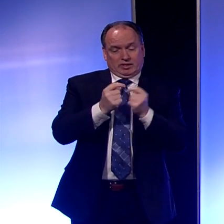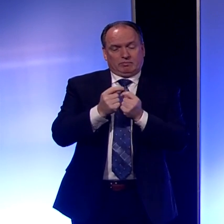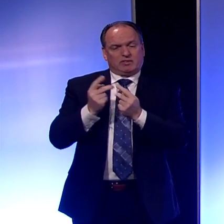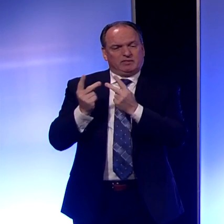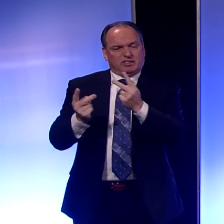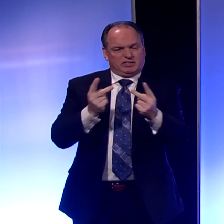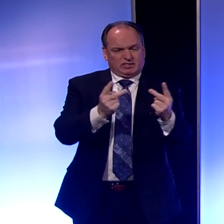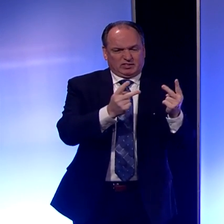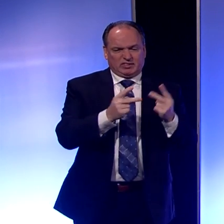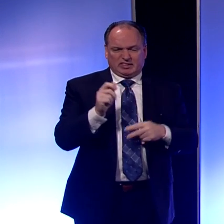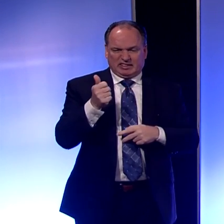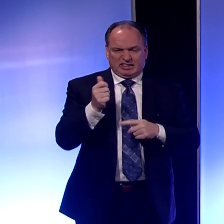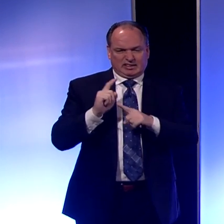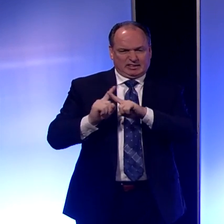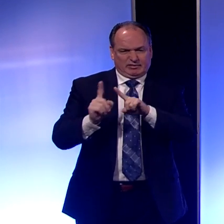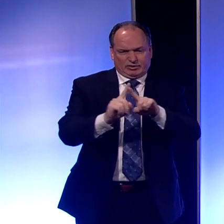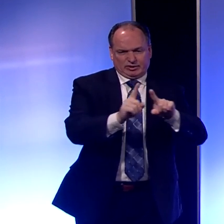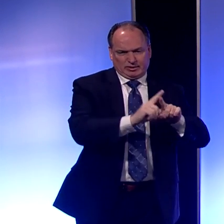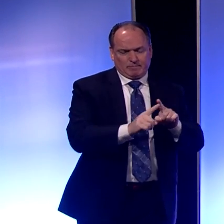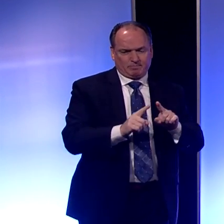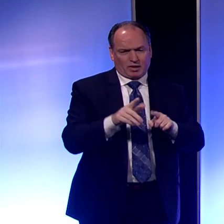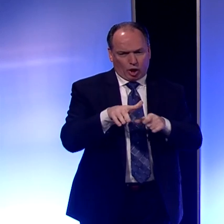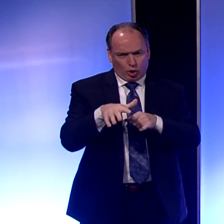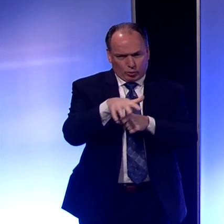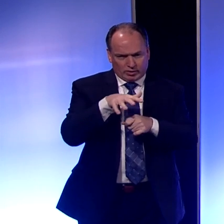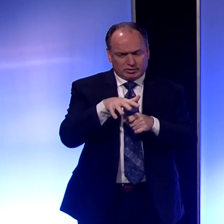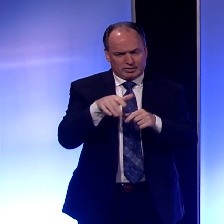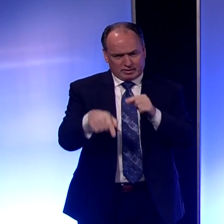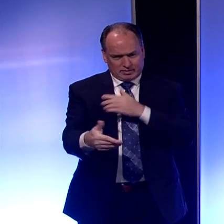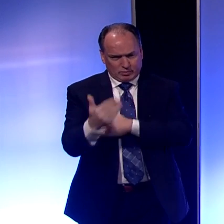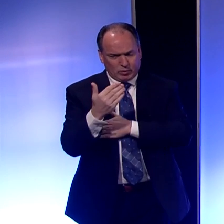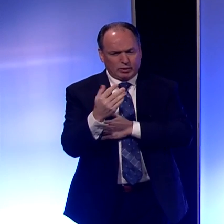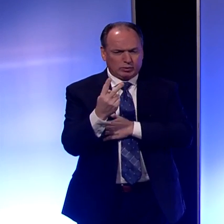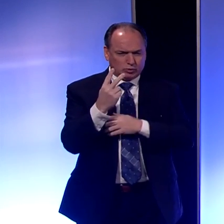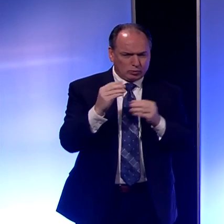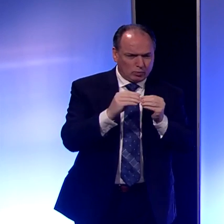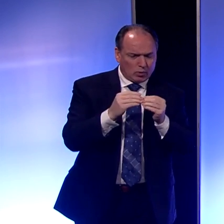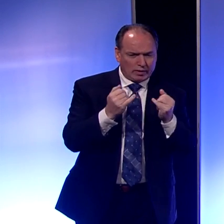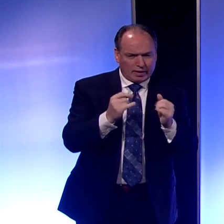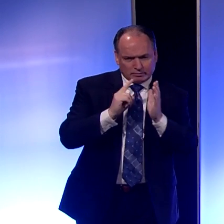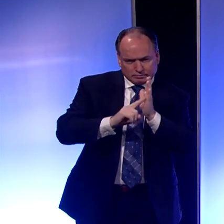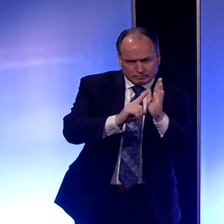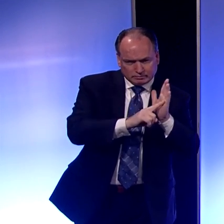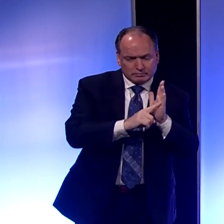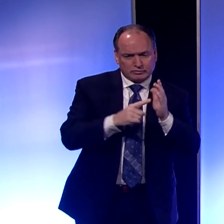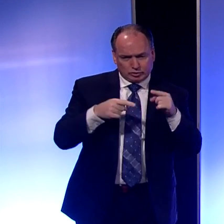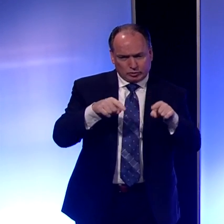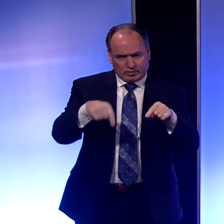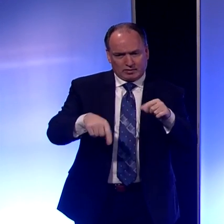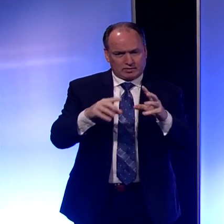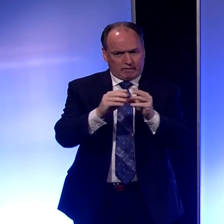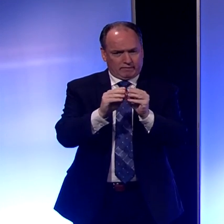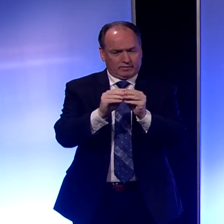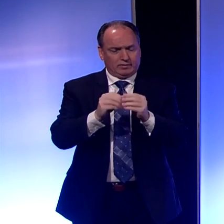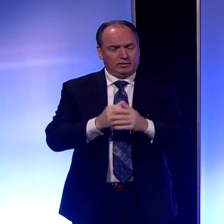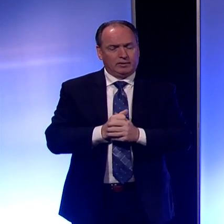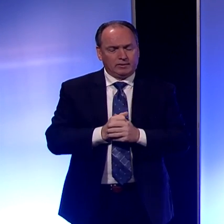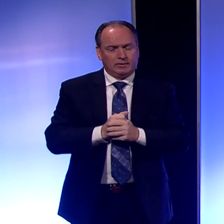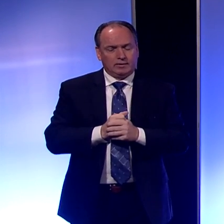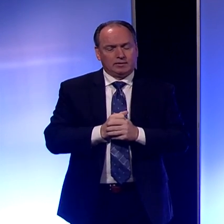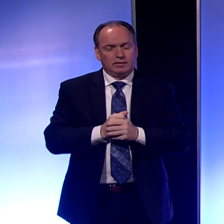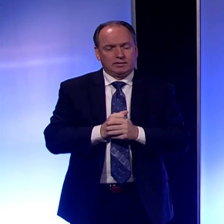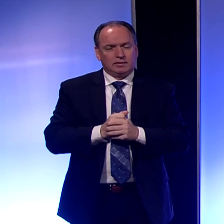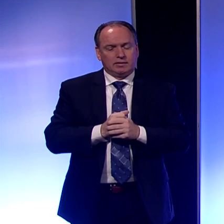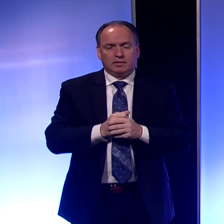or more locations this morning. Two more, I believe, are being inspected as I speak. A